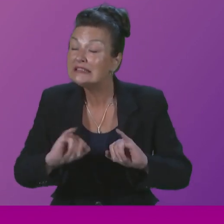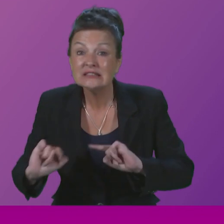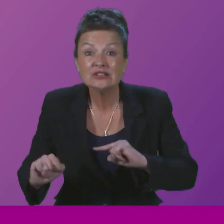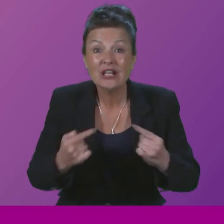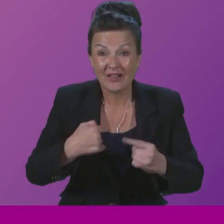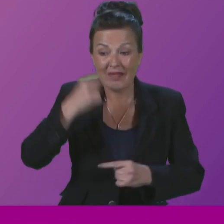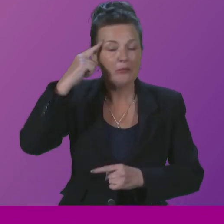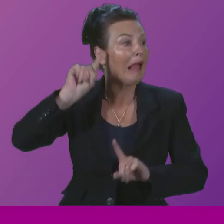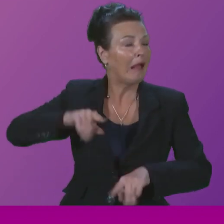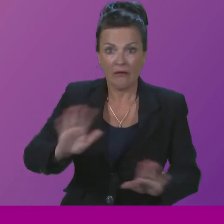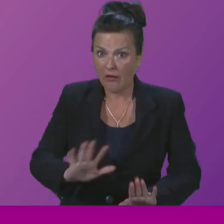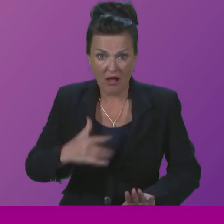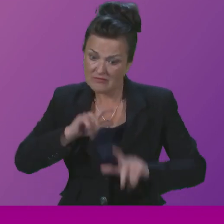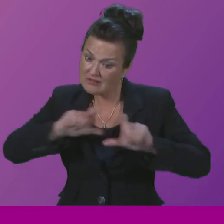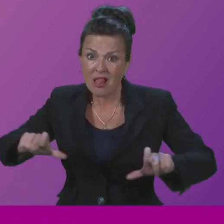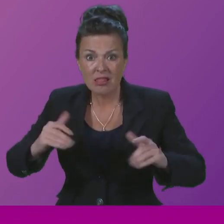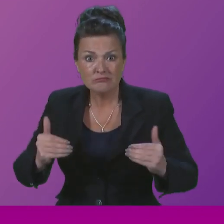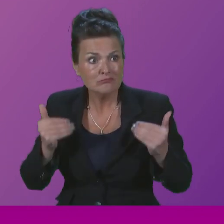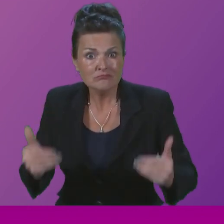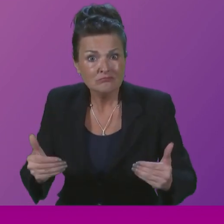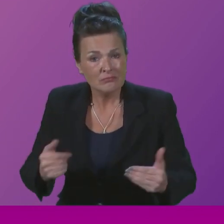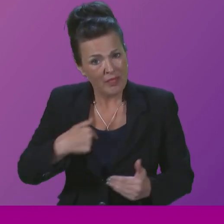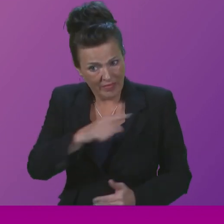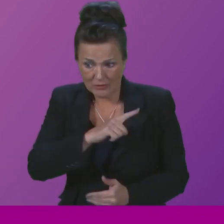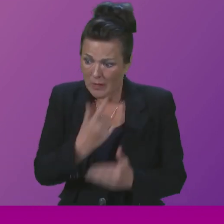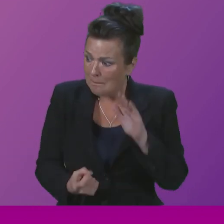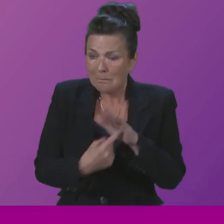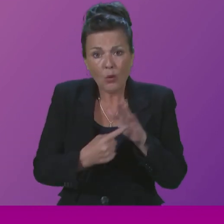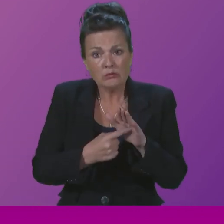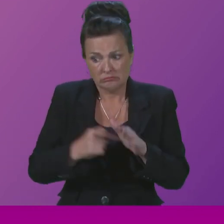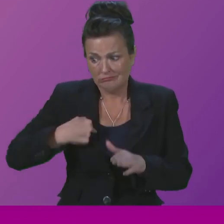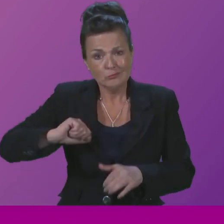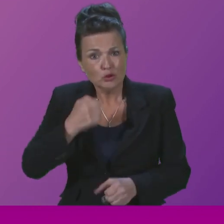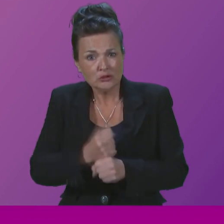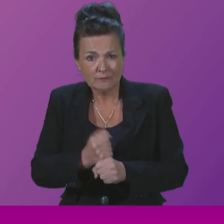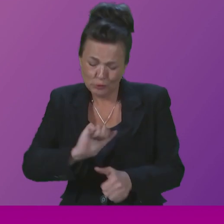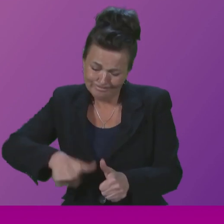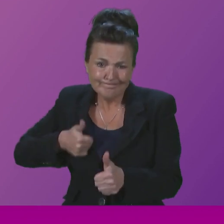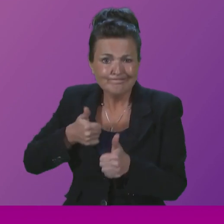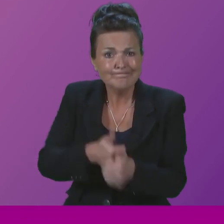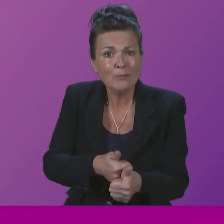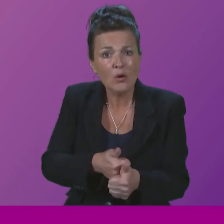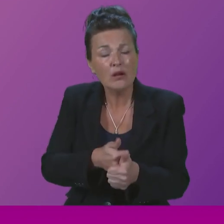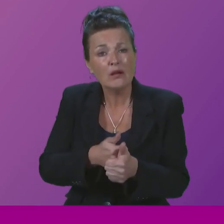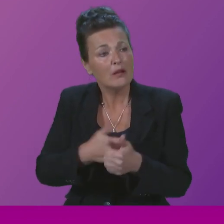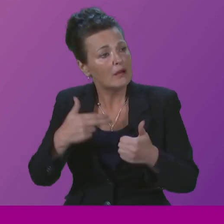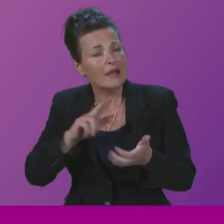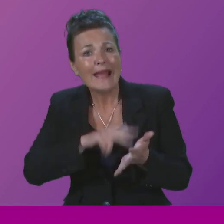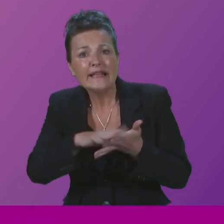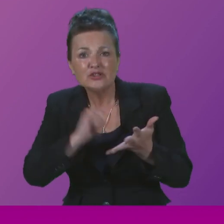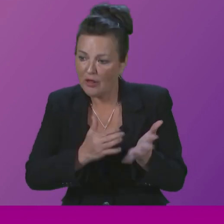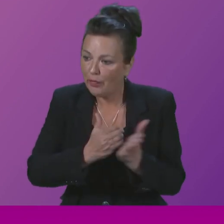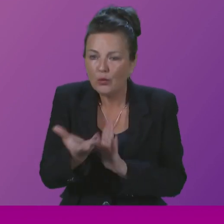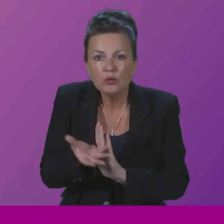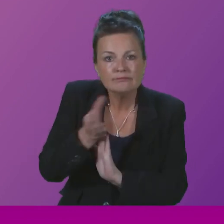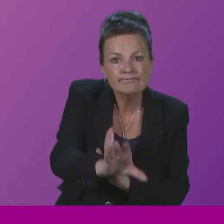National Health Service. That is why it is so incumbent on government to support the National Health Service with the investment and the other forms of support that it